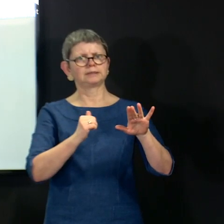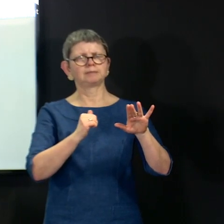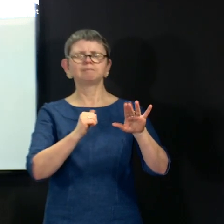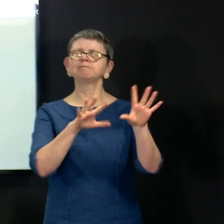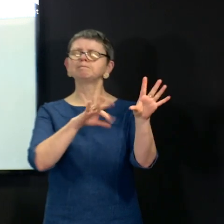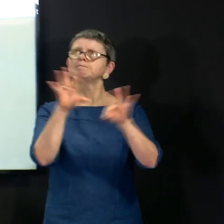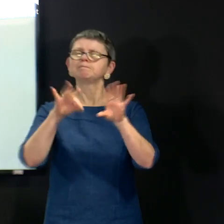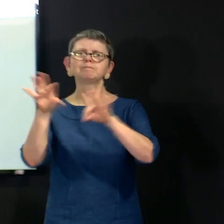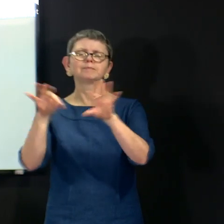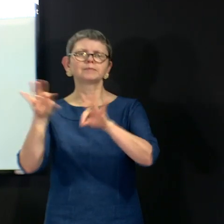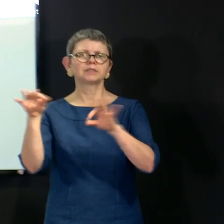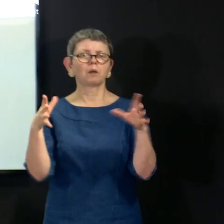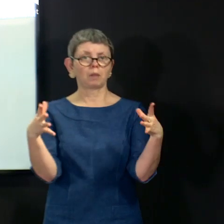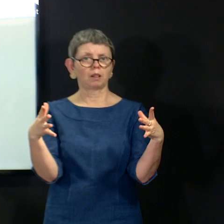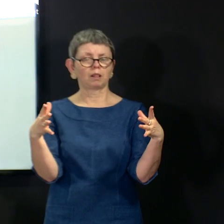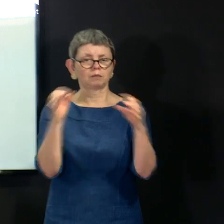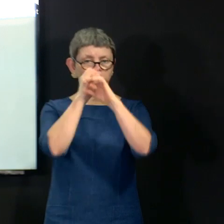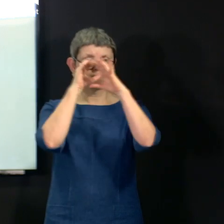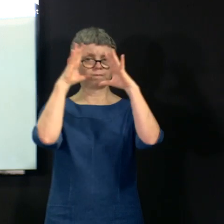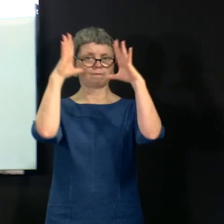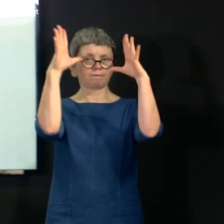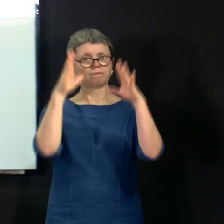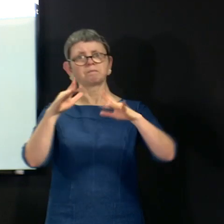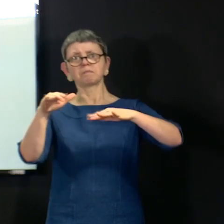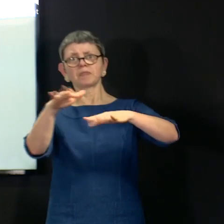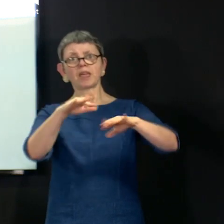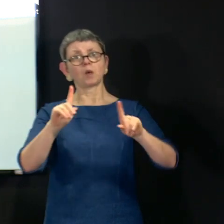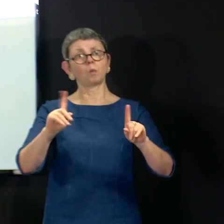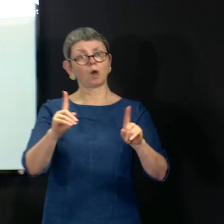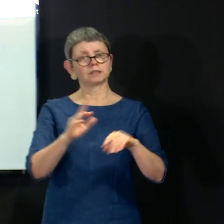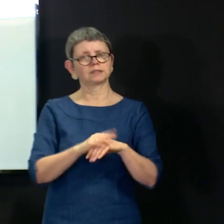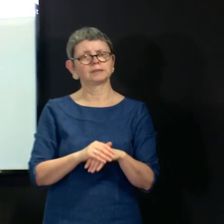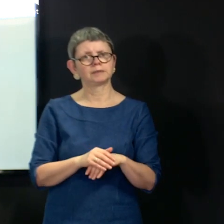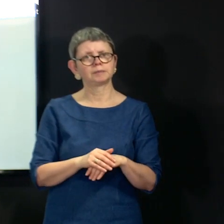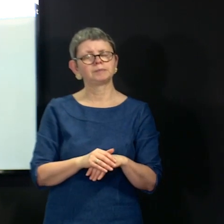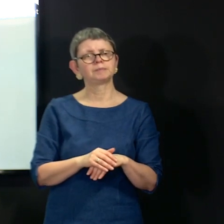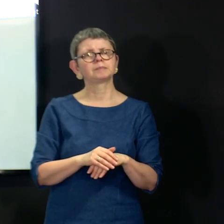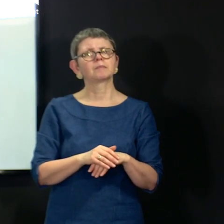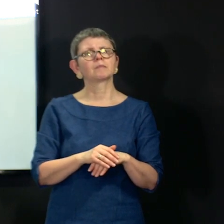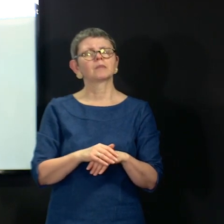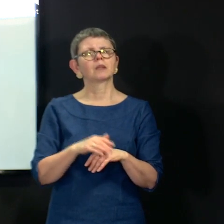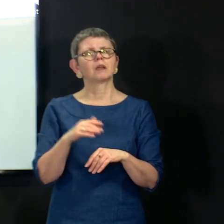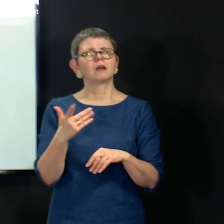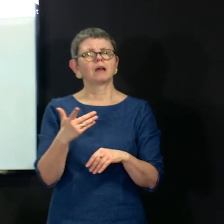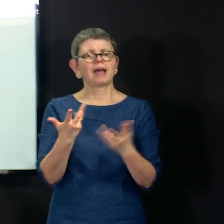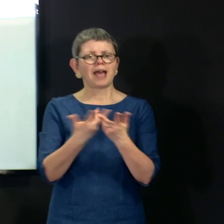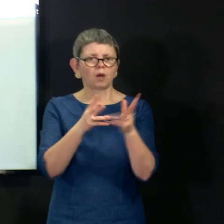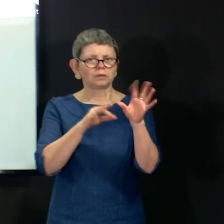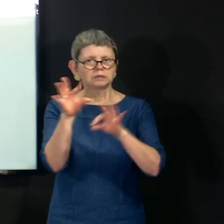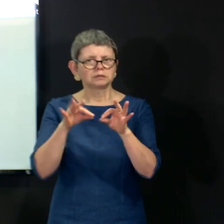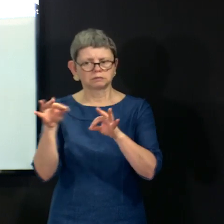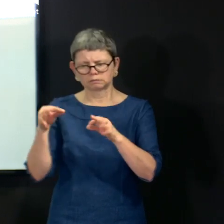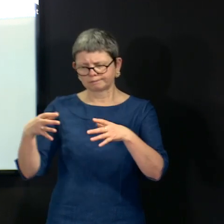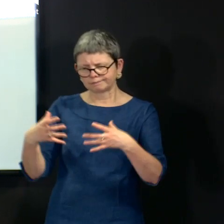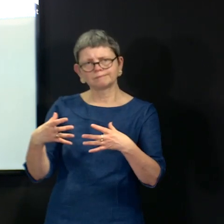the choice of the factors against which the samples are randomised is worked